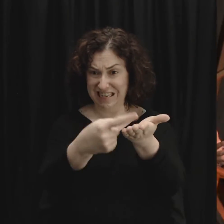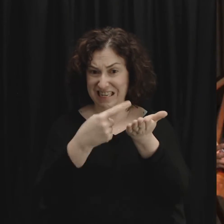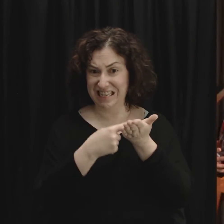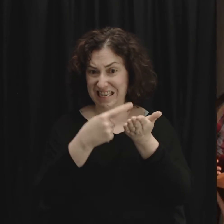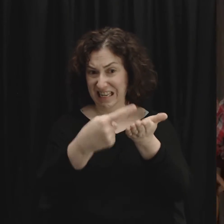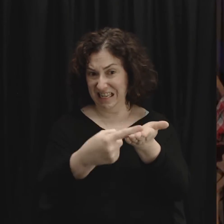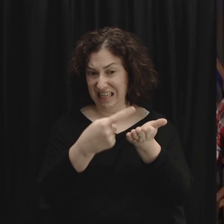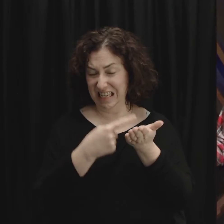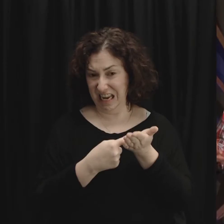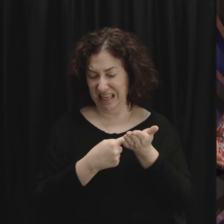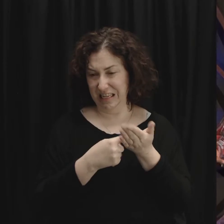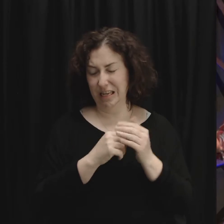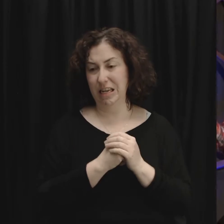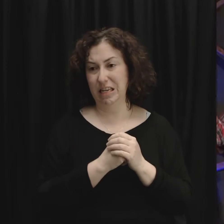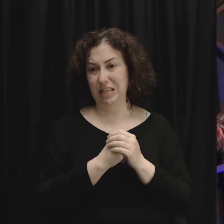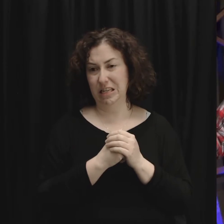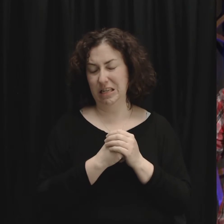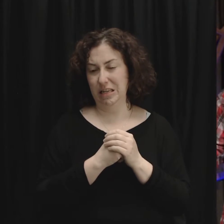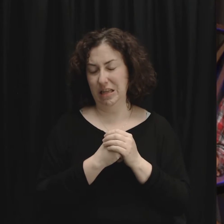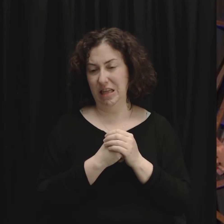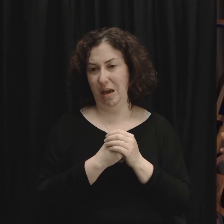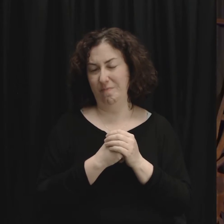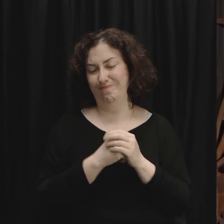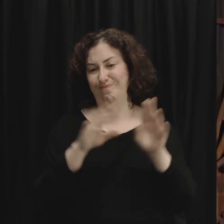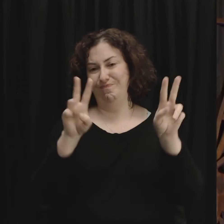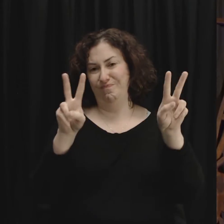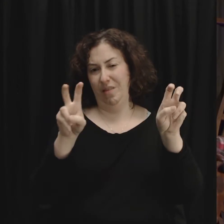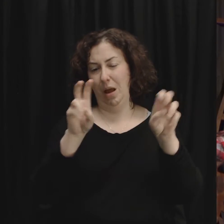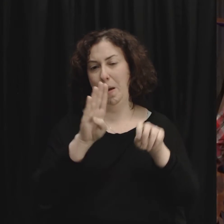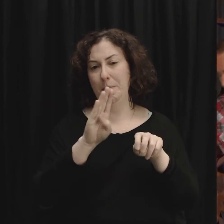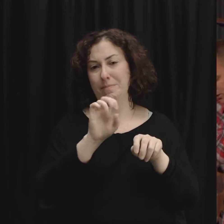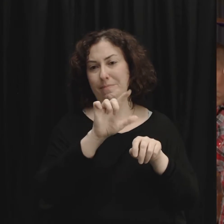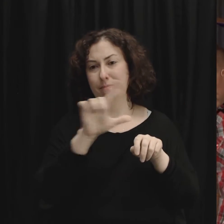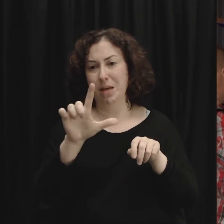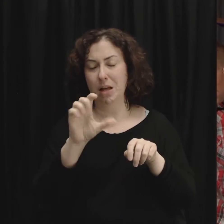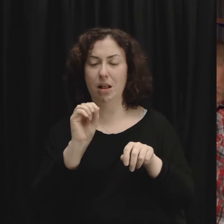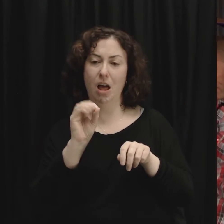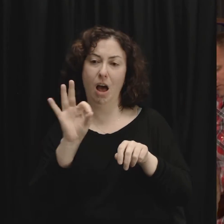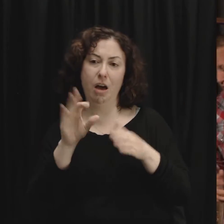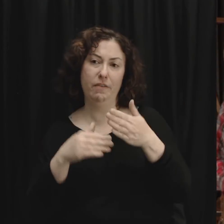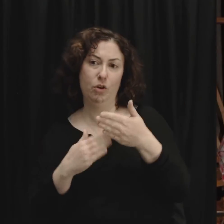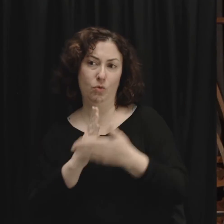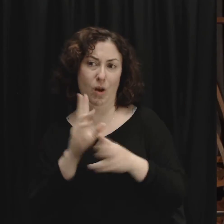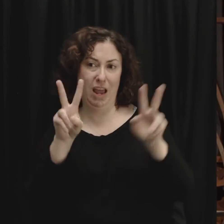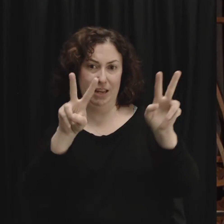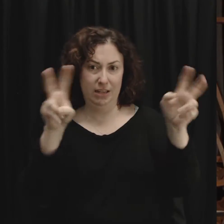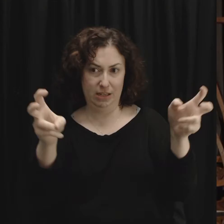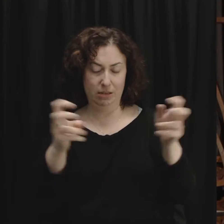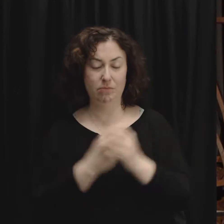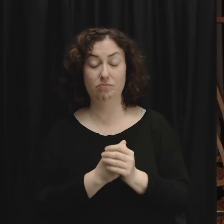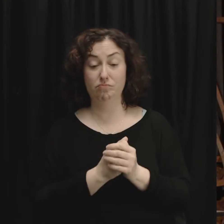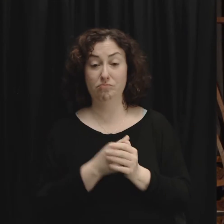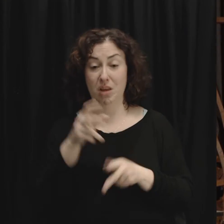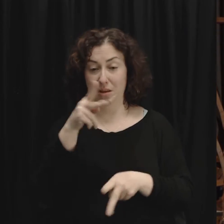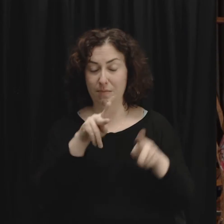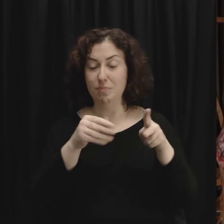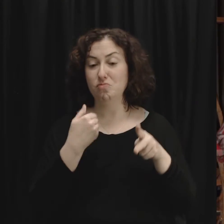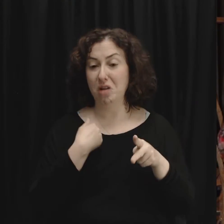we extend these rights to them. And you can read through the list yourself but we give them the right to space and privacy the right